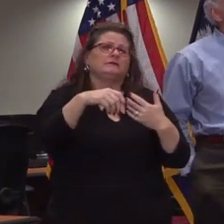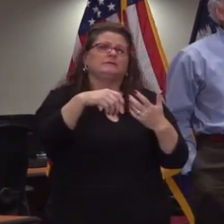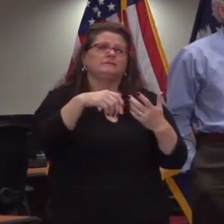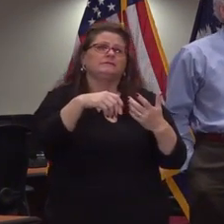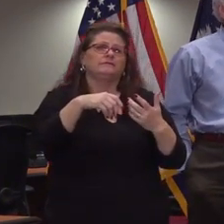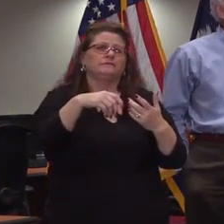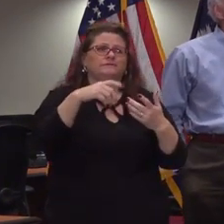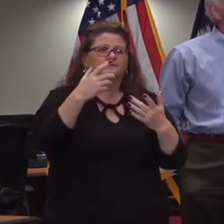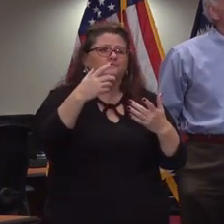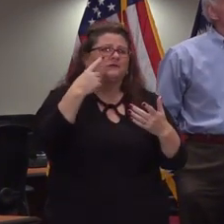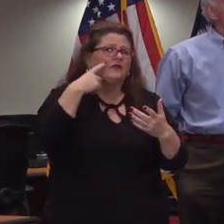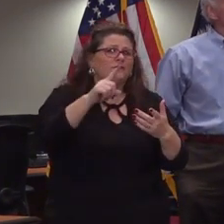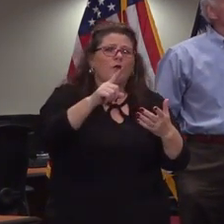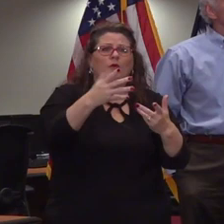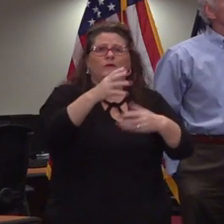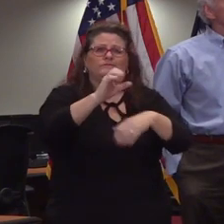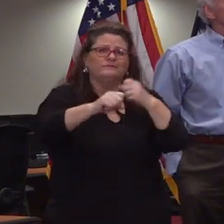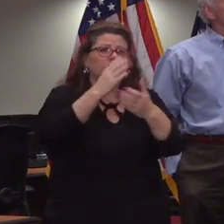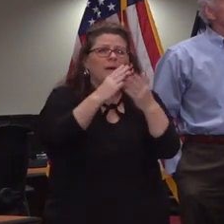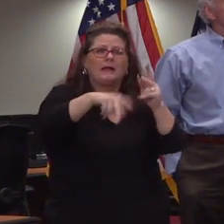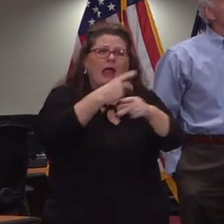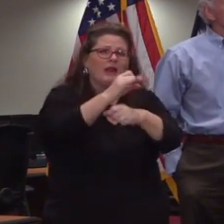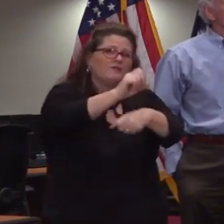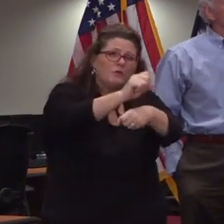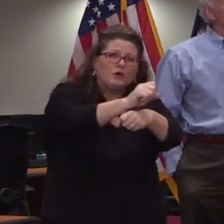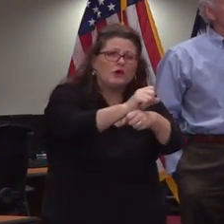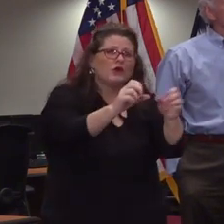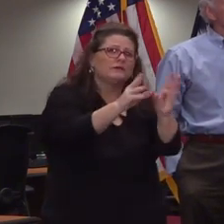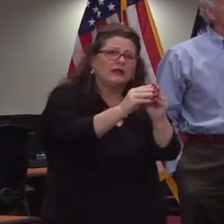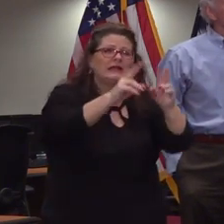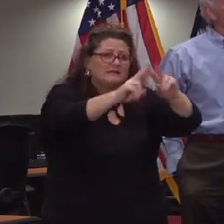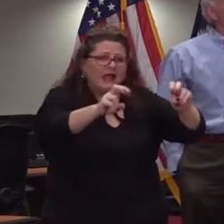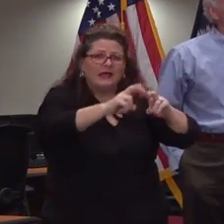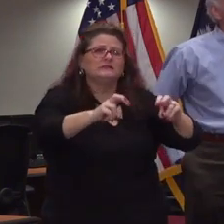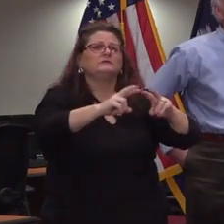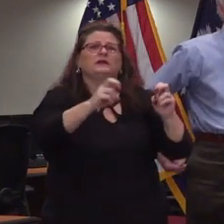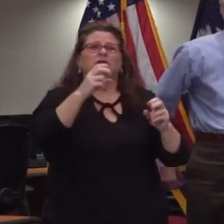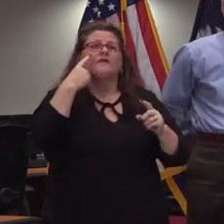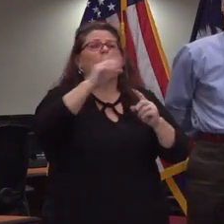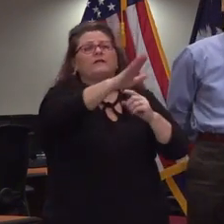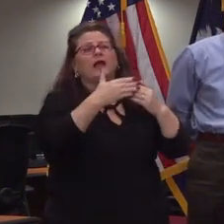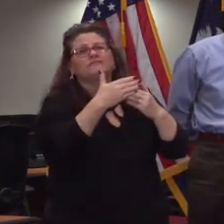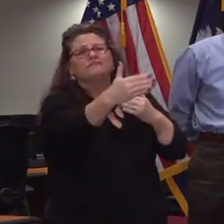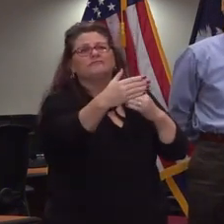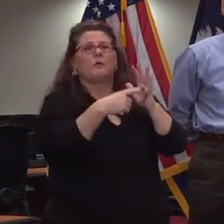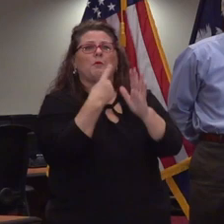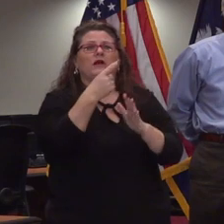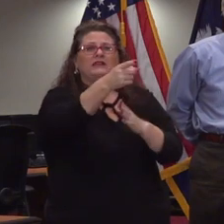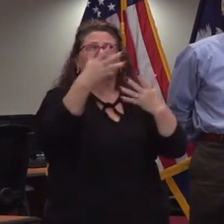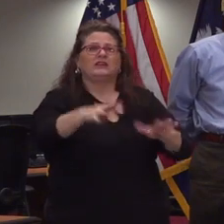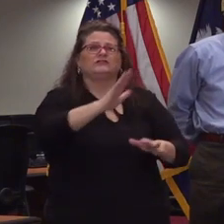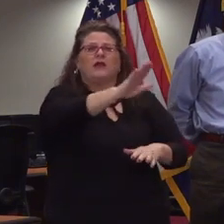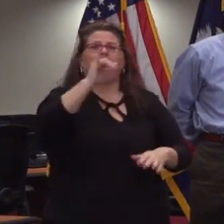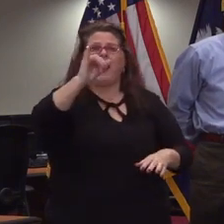uh health occupation session uh it could be some kind of assessment that they would need to do for their individual education plan their